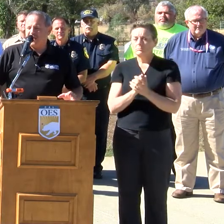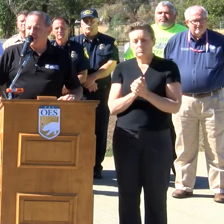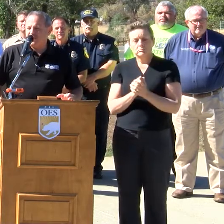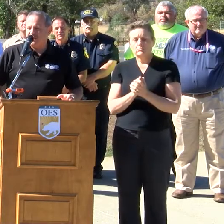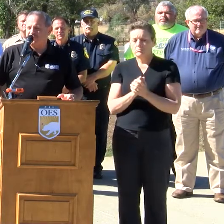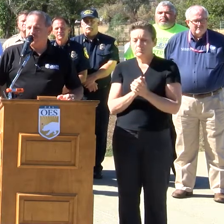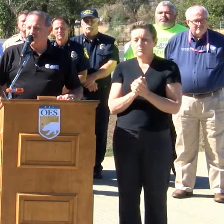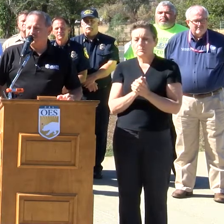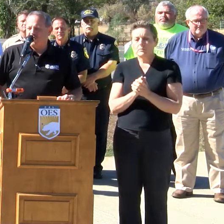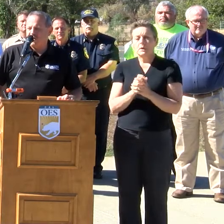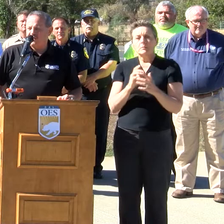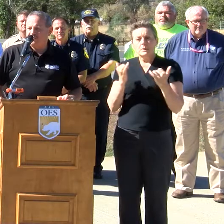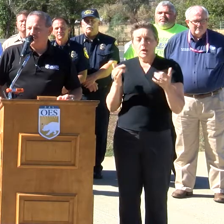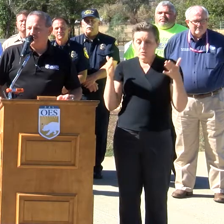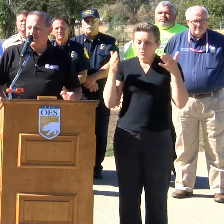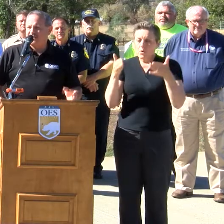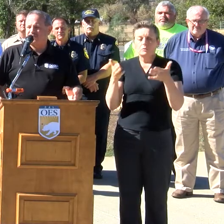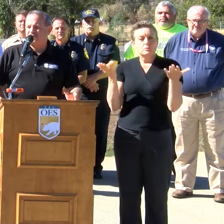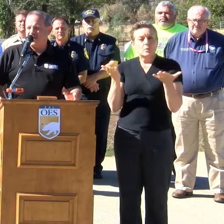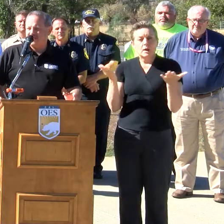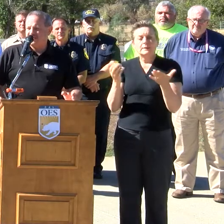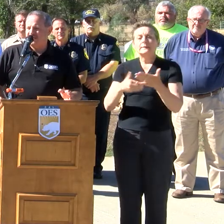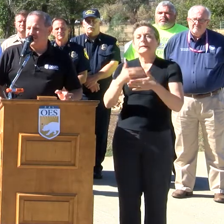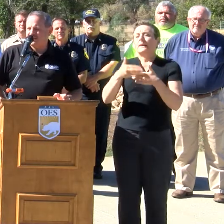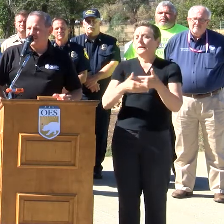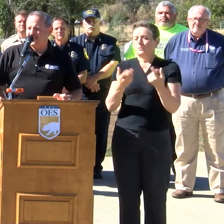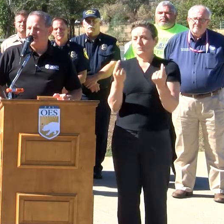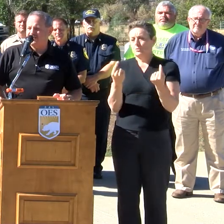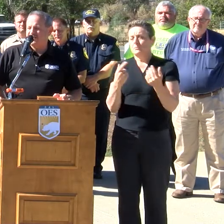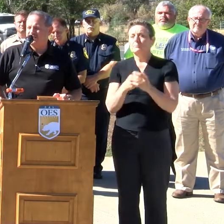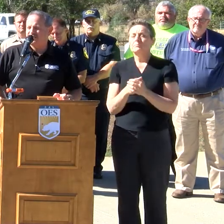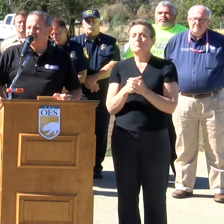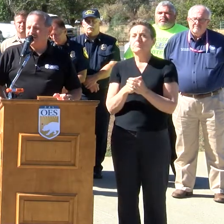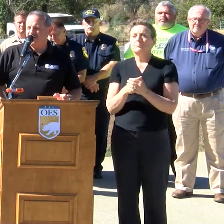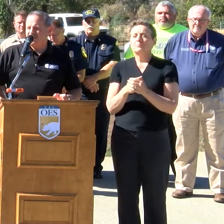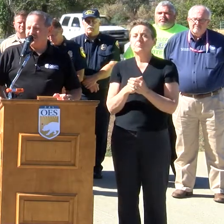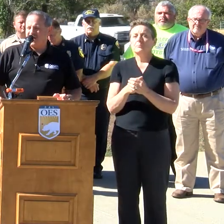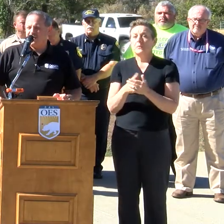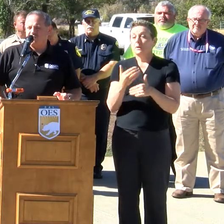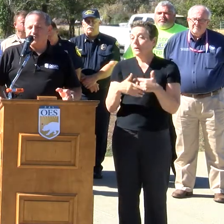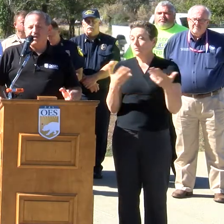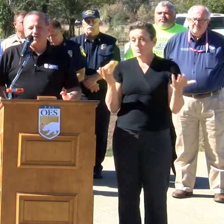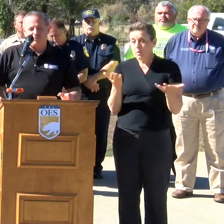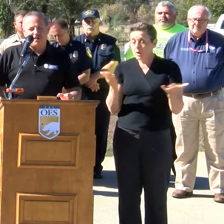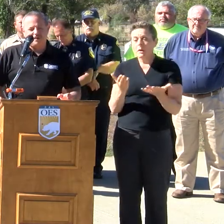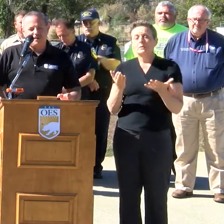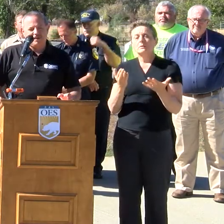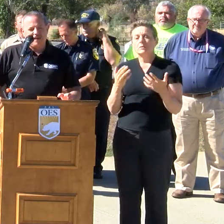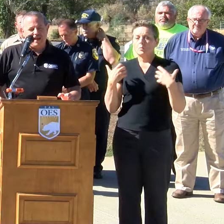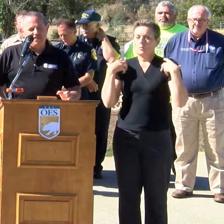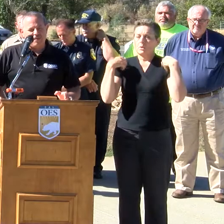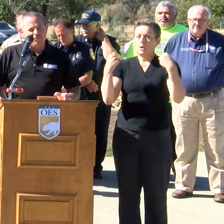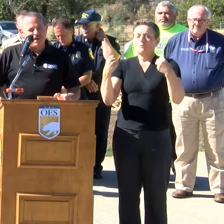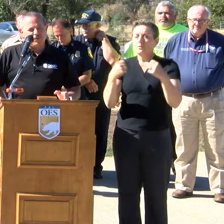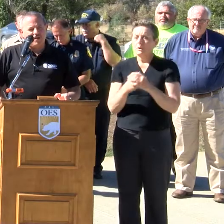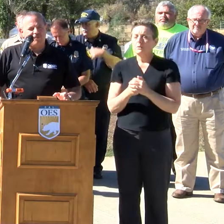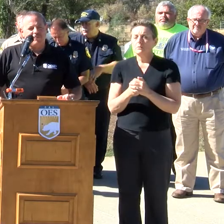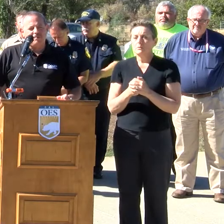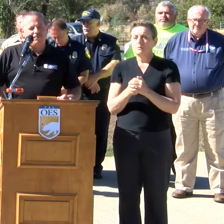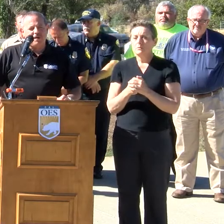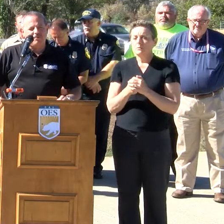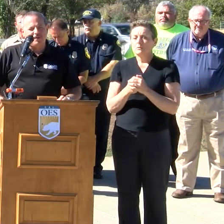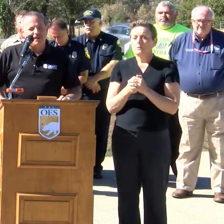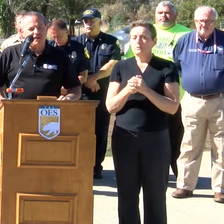But now we need to focus on the next phase. And the next phase is that of recovery. And that that